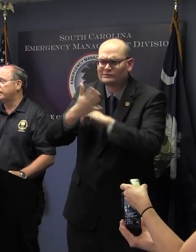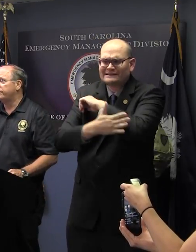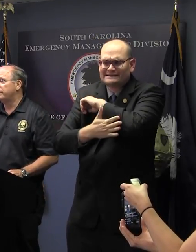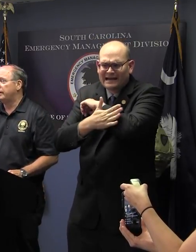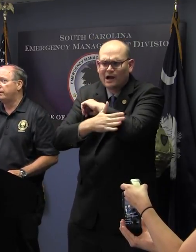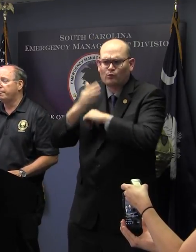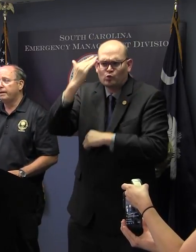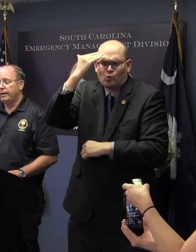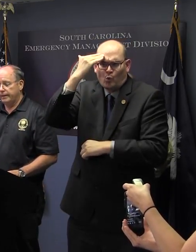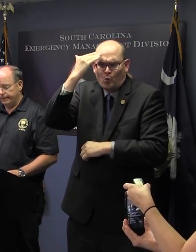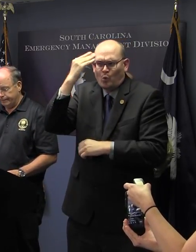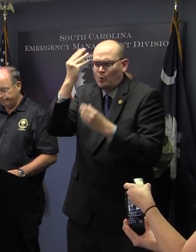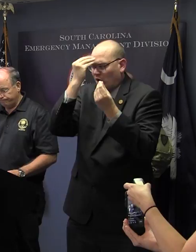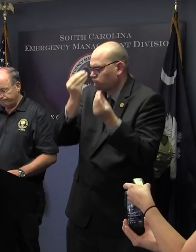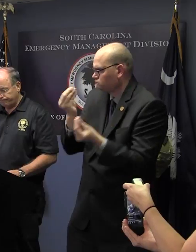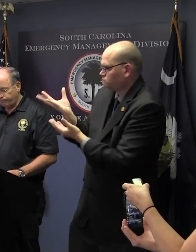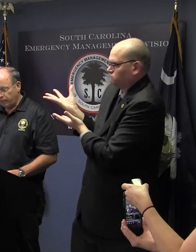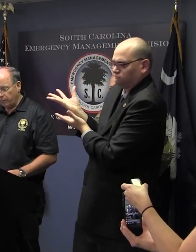need to start the coordination now.